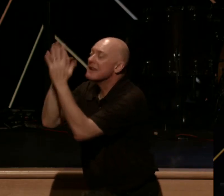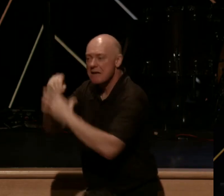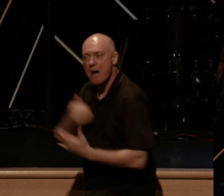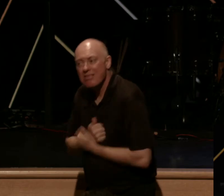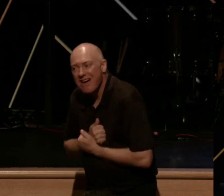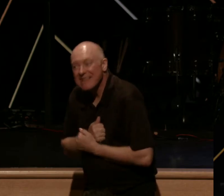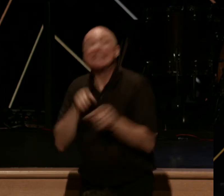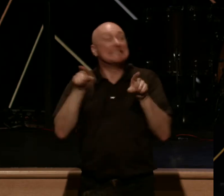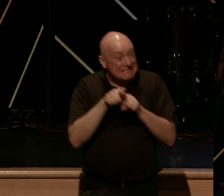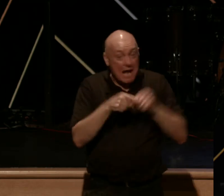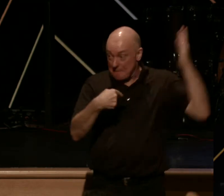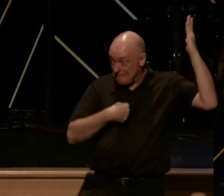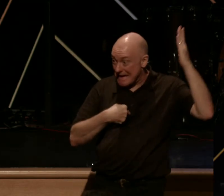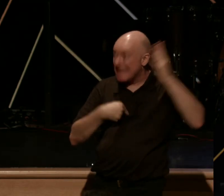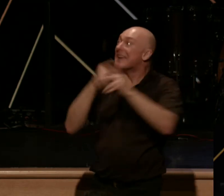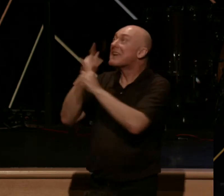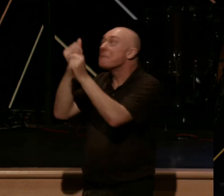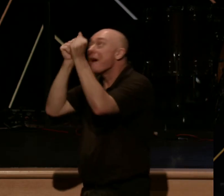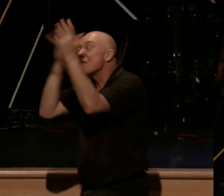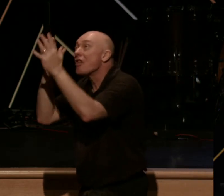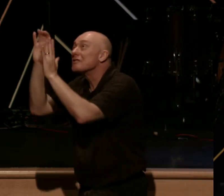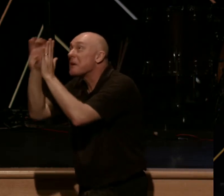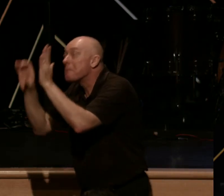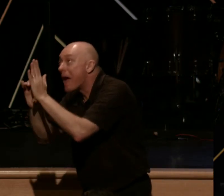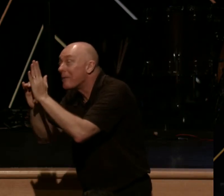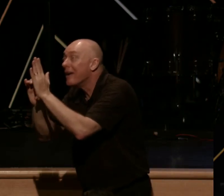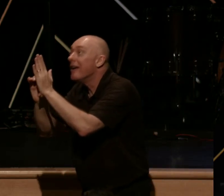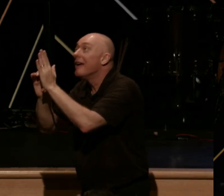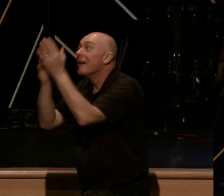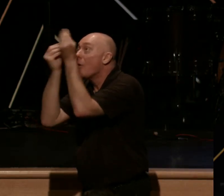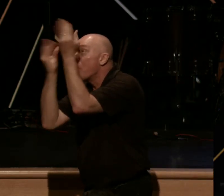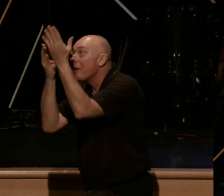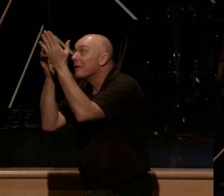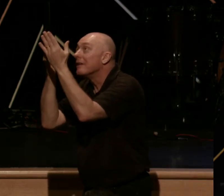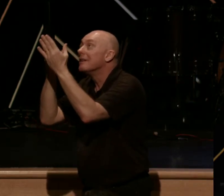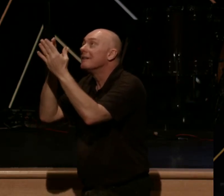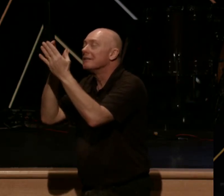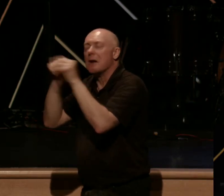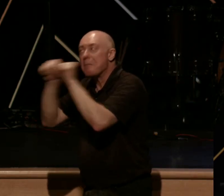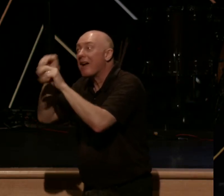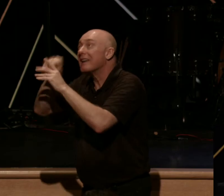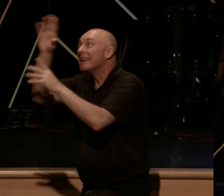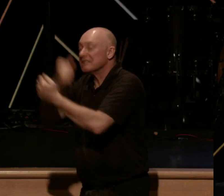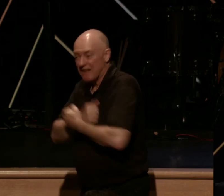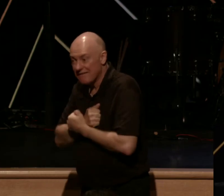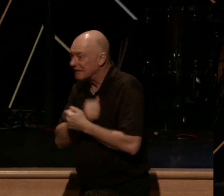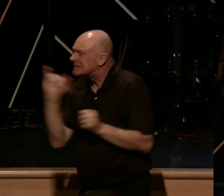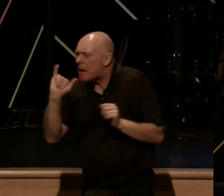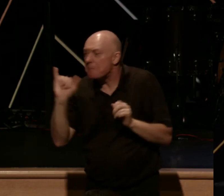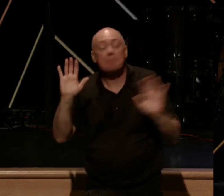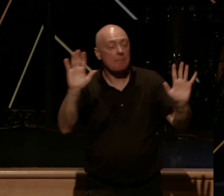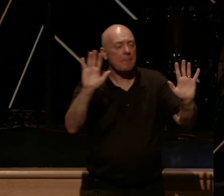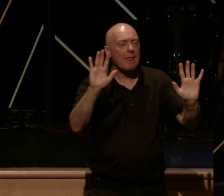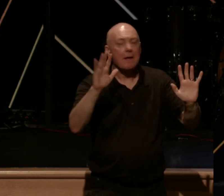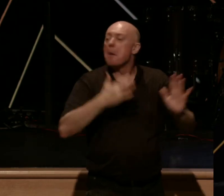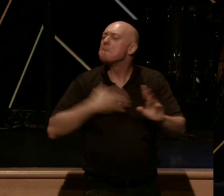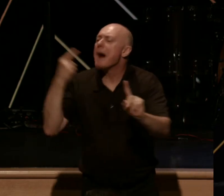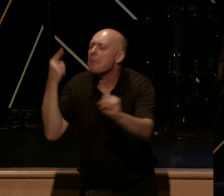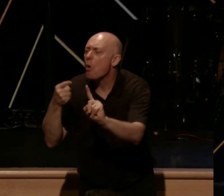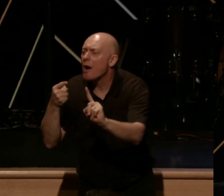as I have kept my Father's commandments and abide in his love. In other words, Jesus is promising